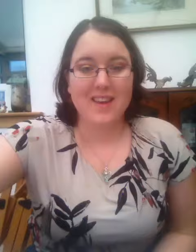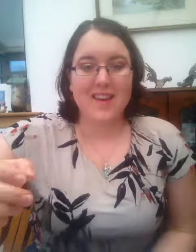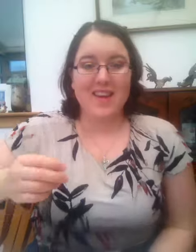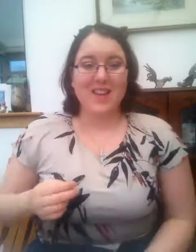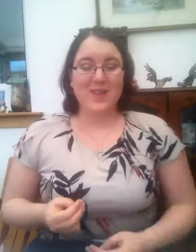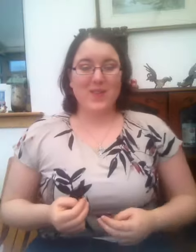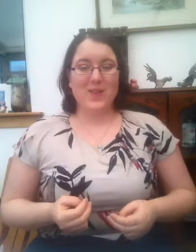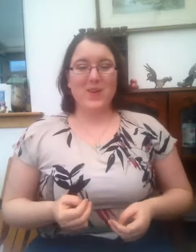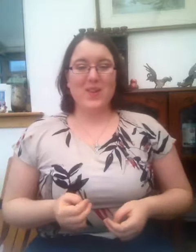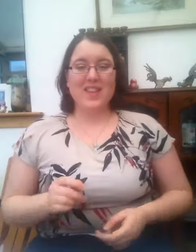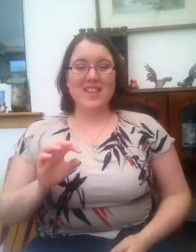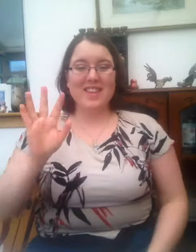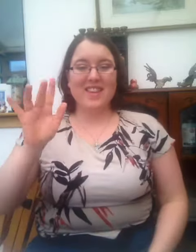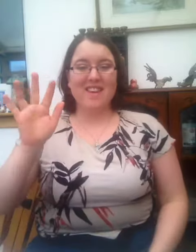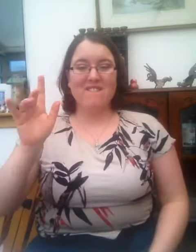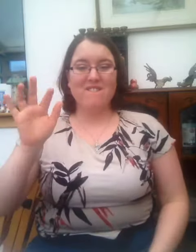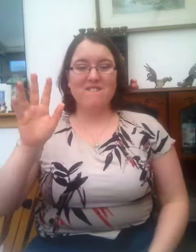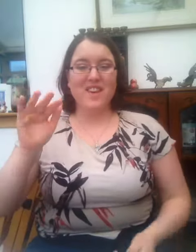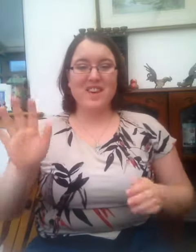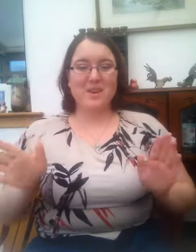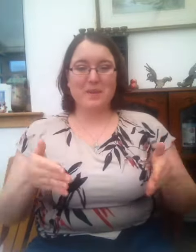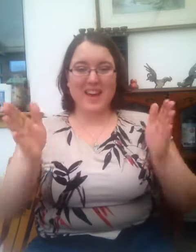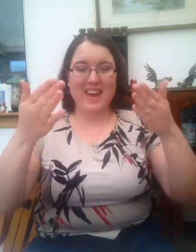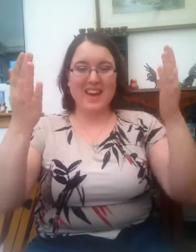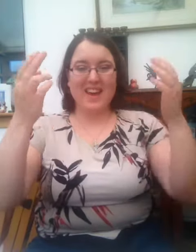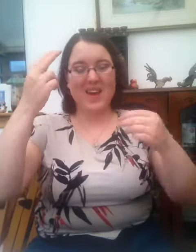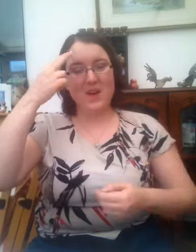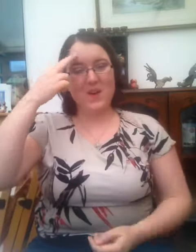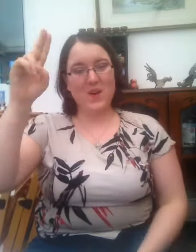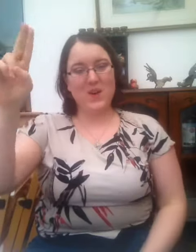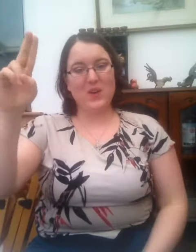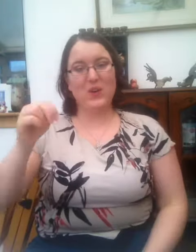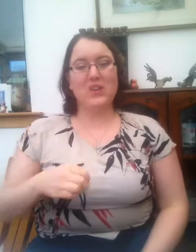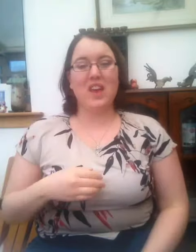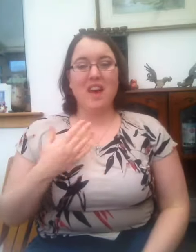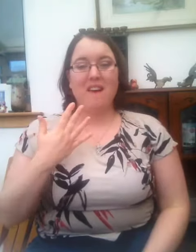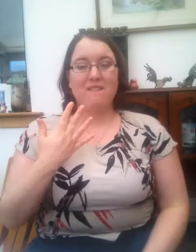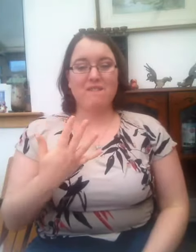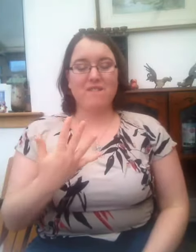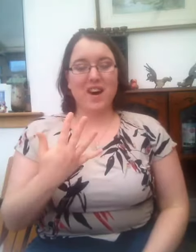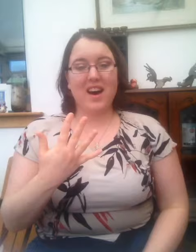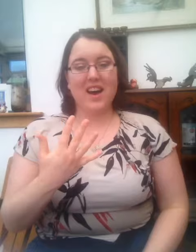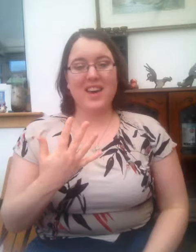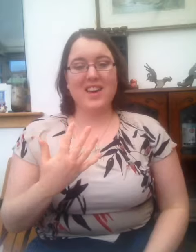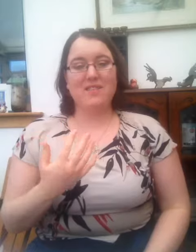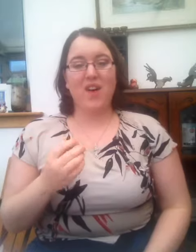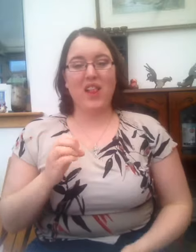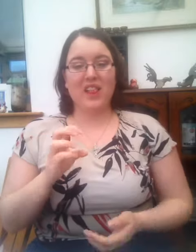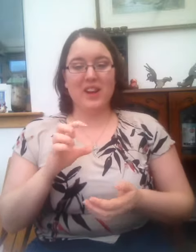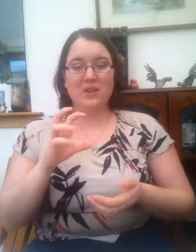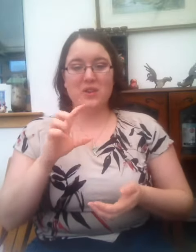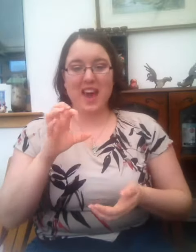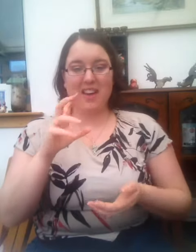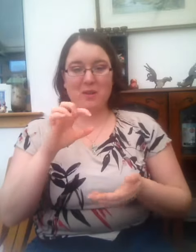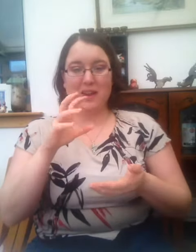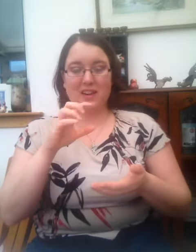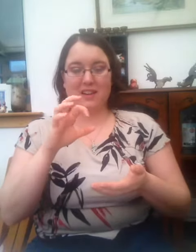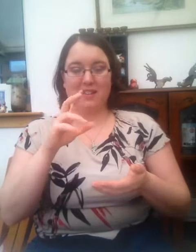So this is a finger play called Five Little Caterpillars.